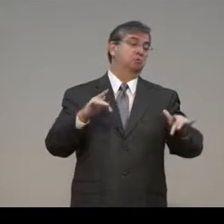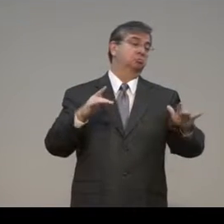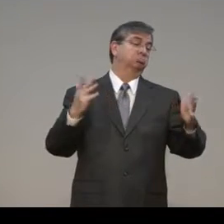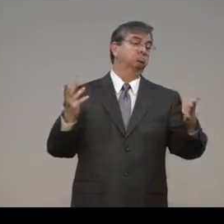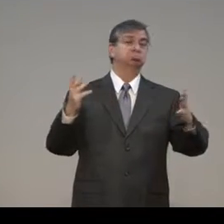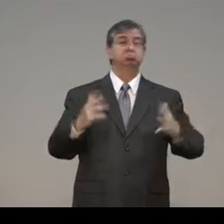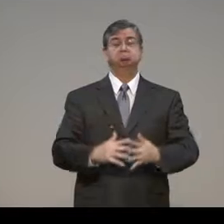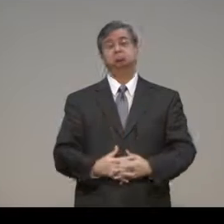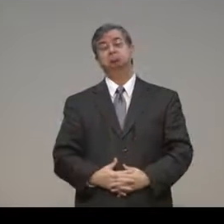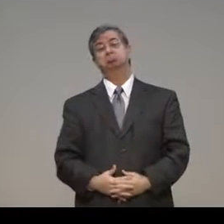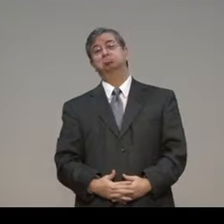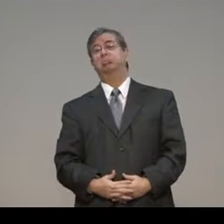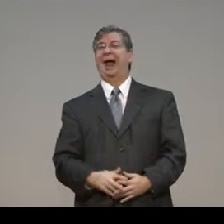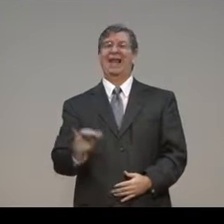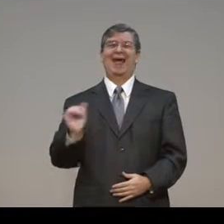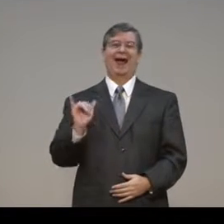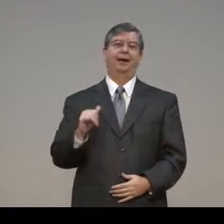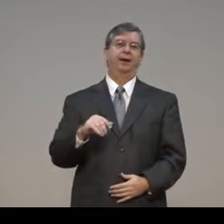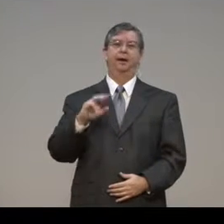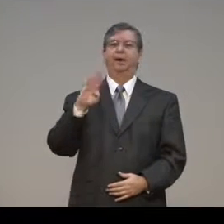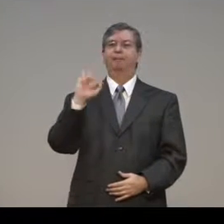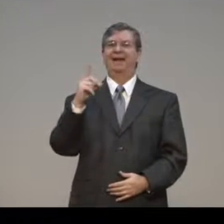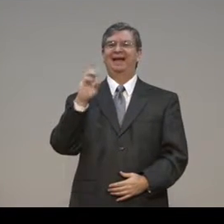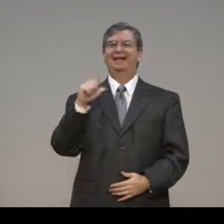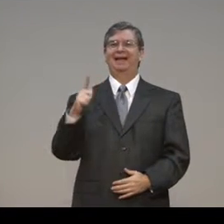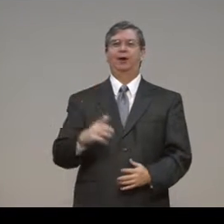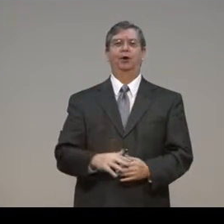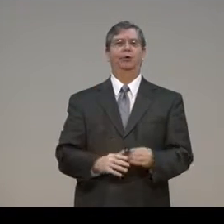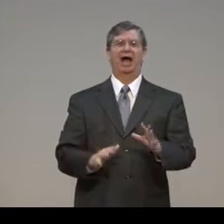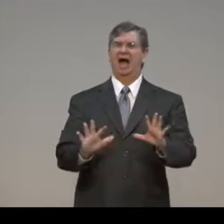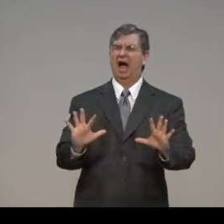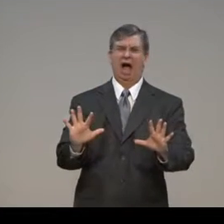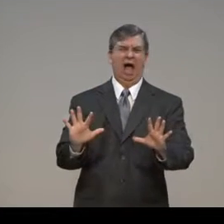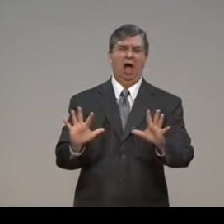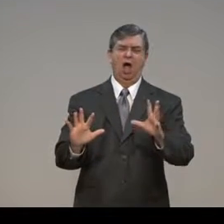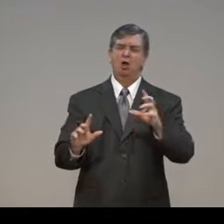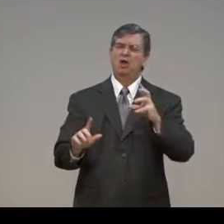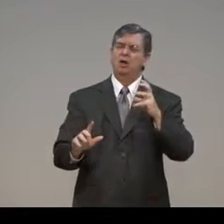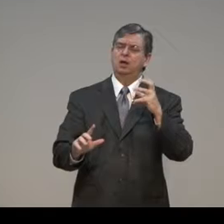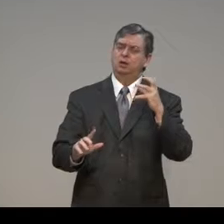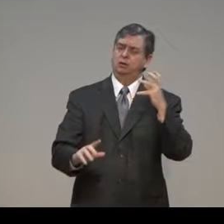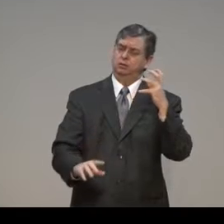what is being taught. then there are others who think it's no big deal.